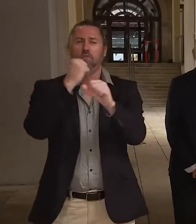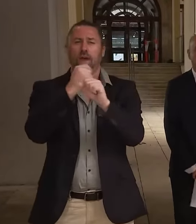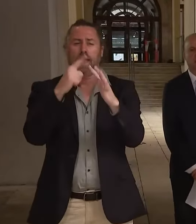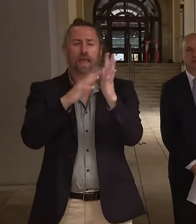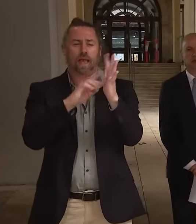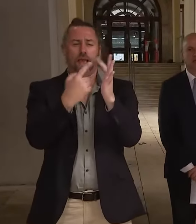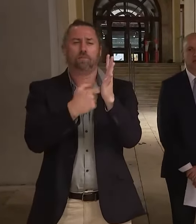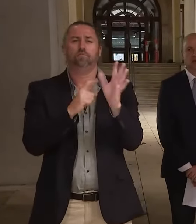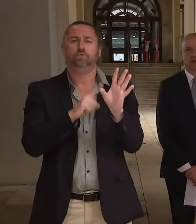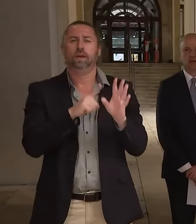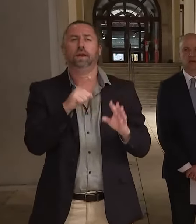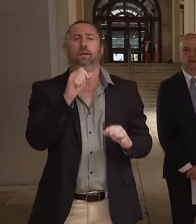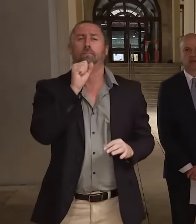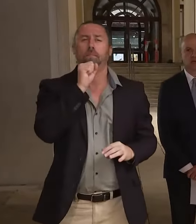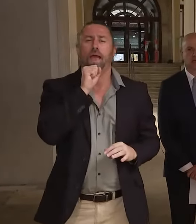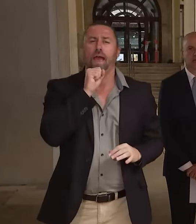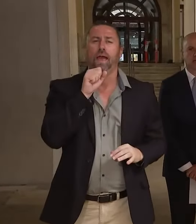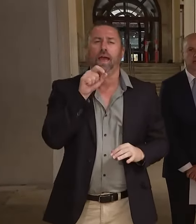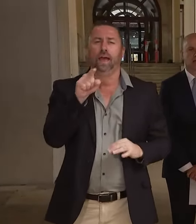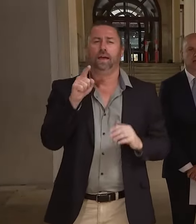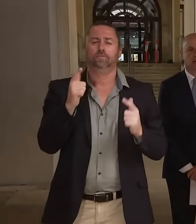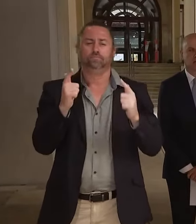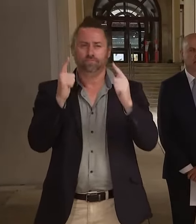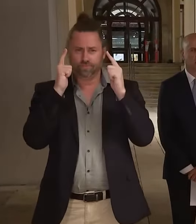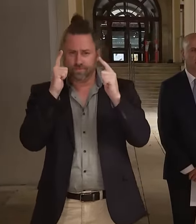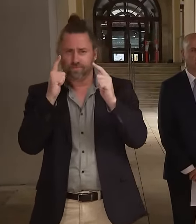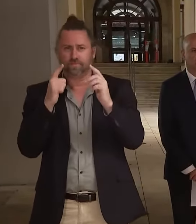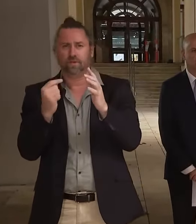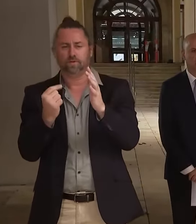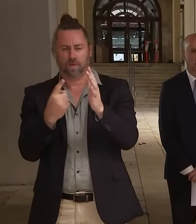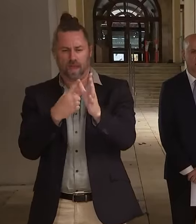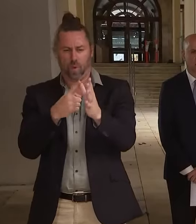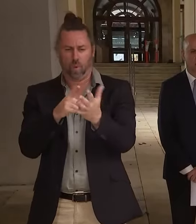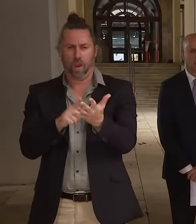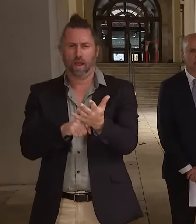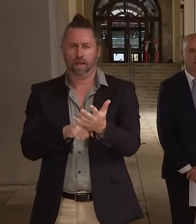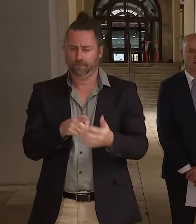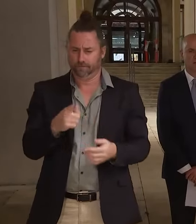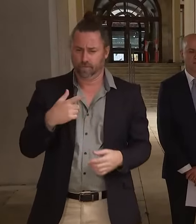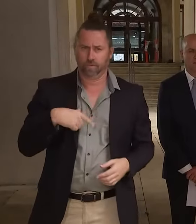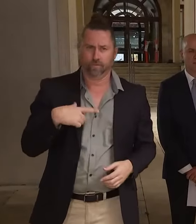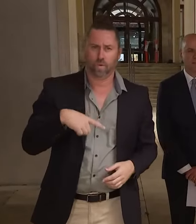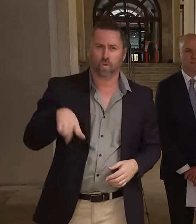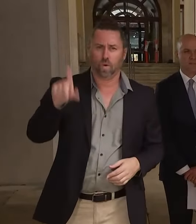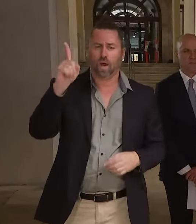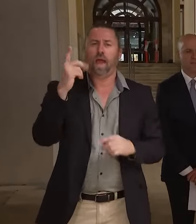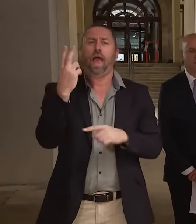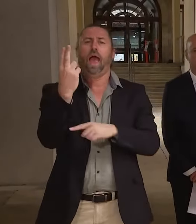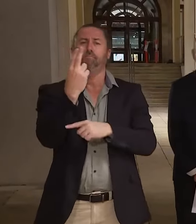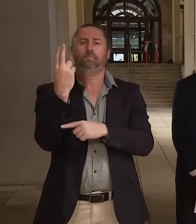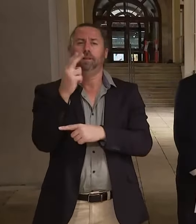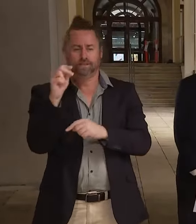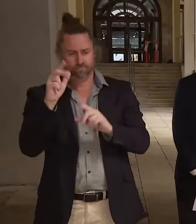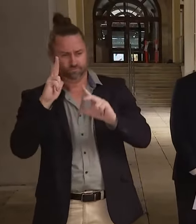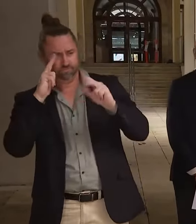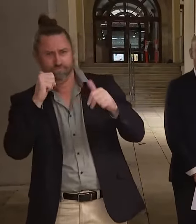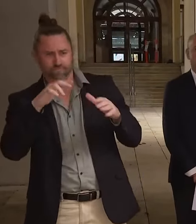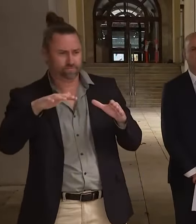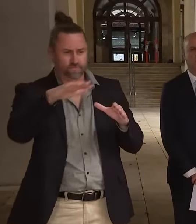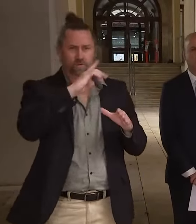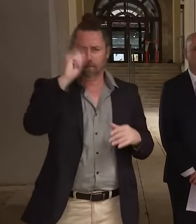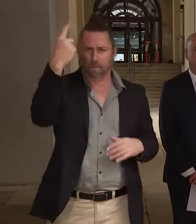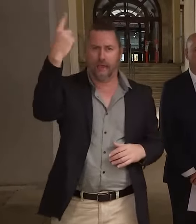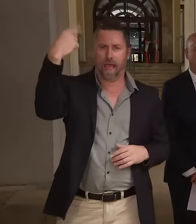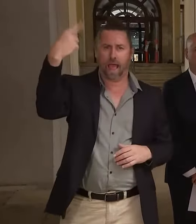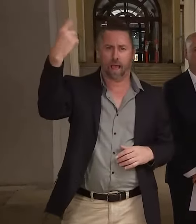annual leave as well, considering the pressures that have been crossed with their paramedics at the moment, they're important for him to